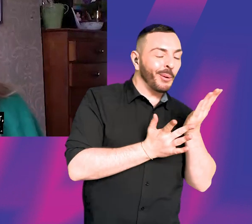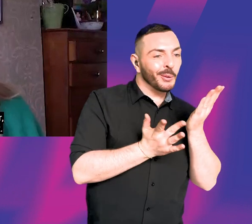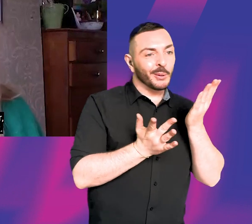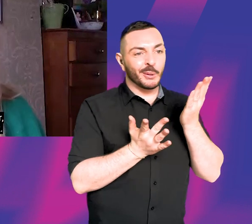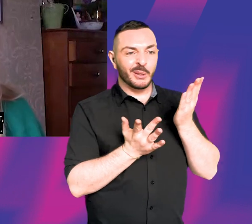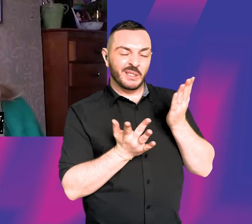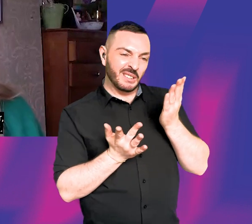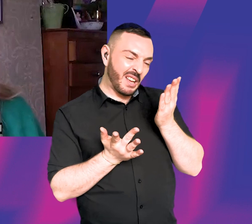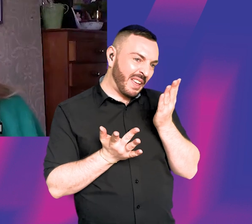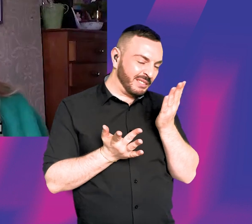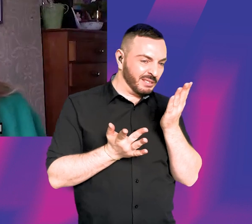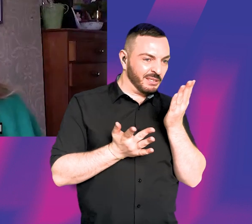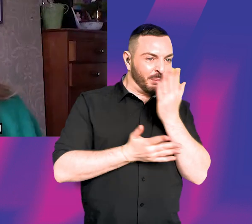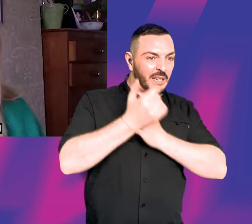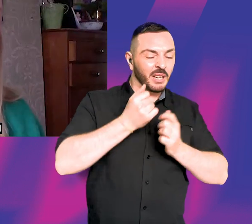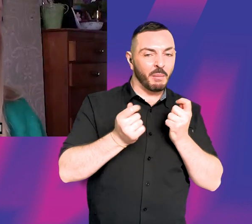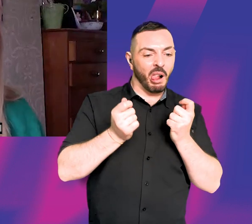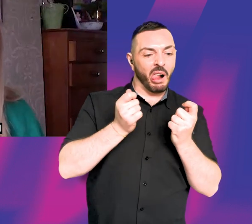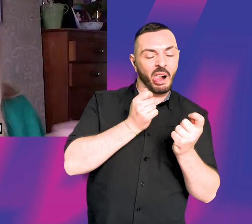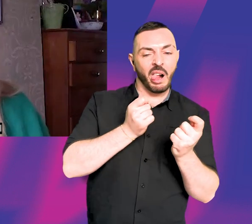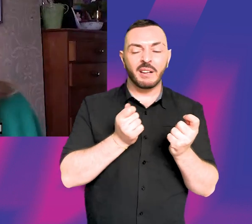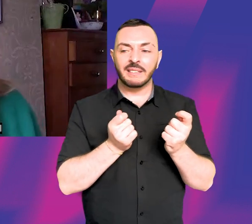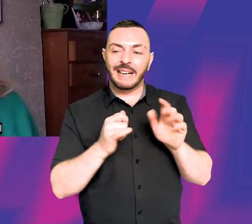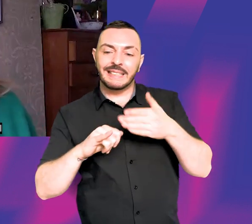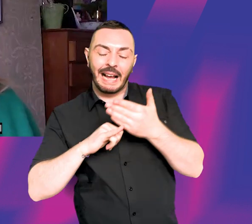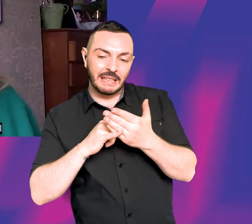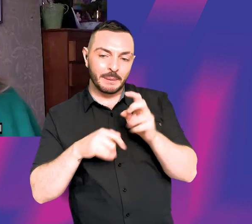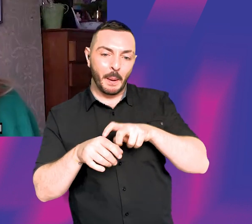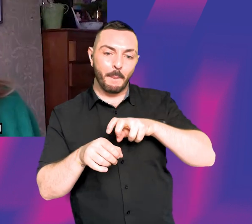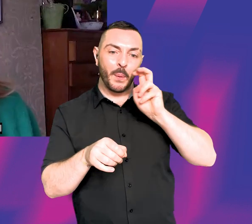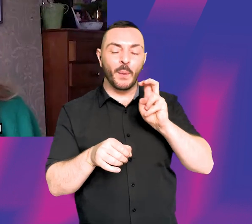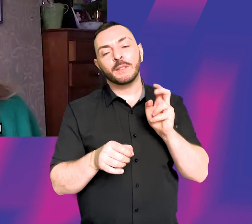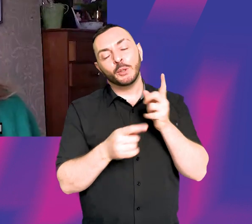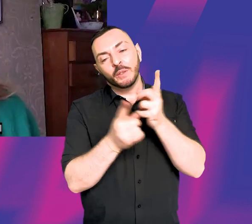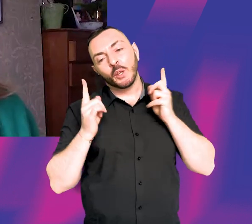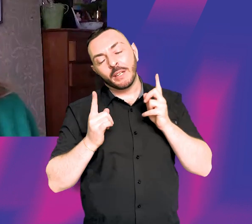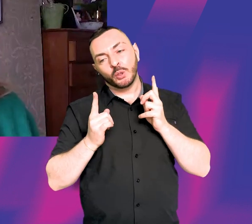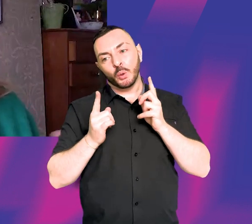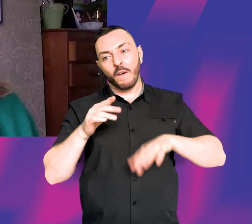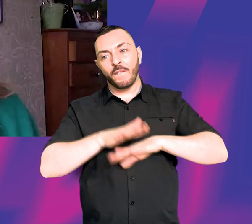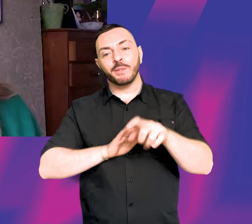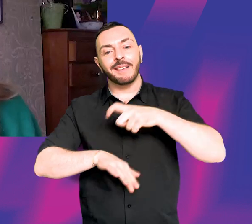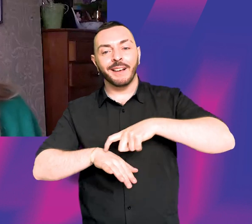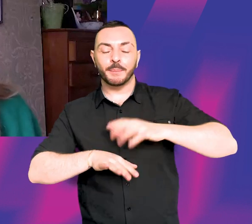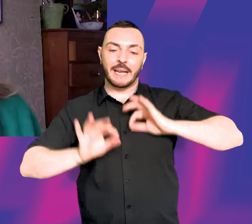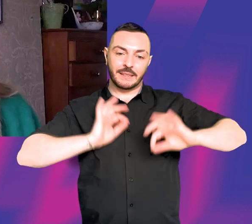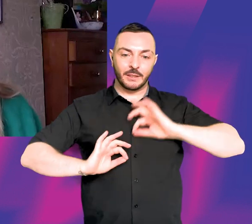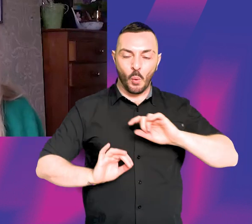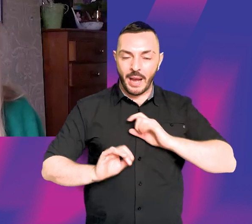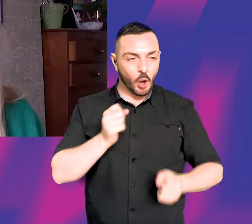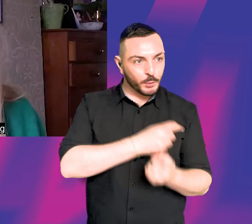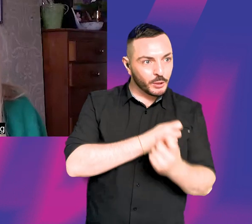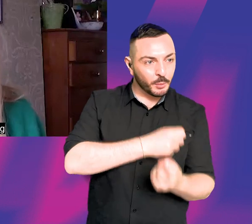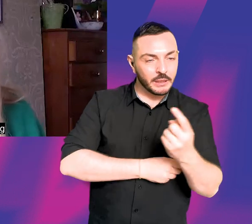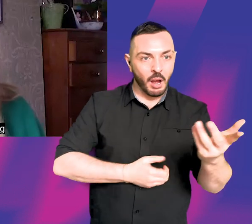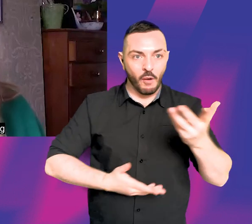sort of started getting acting work and then, you know, at the end of the year I left to sort of become an actor full-time because I was getting lots of opportunities.